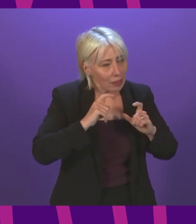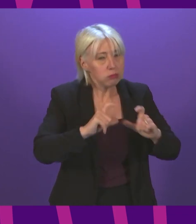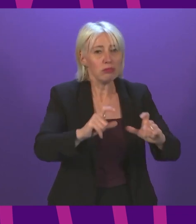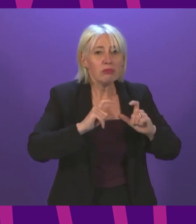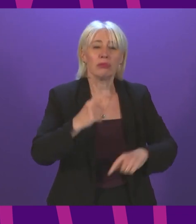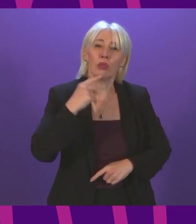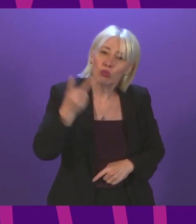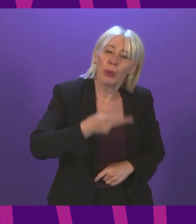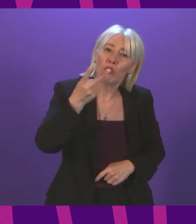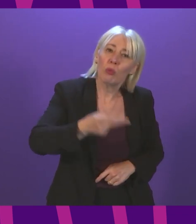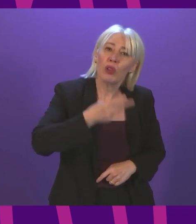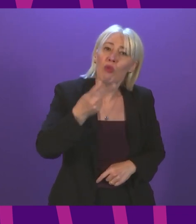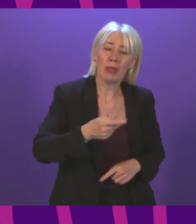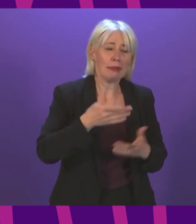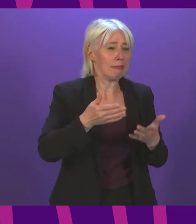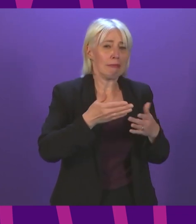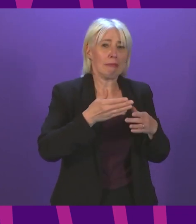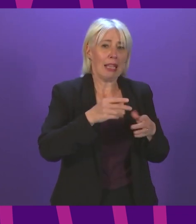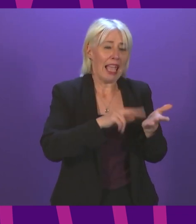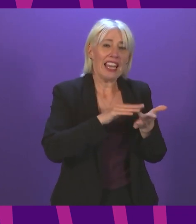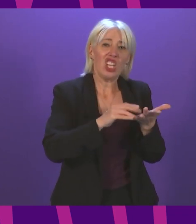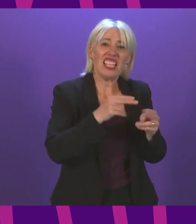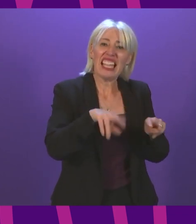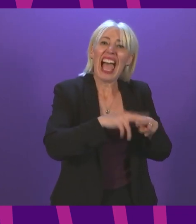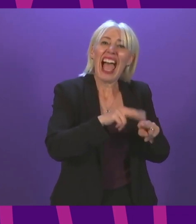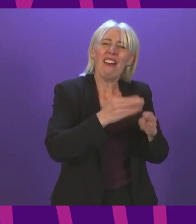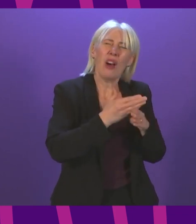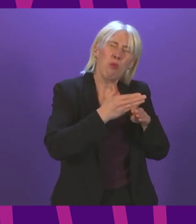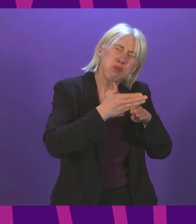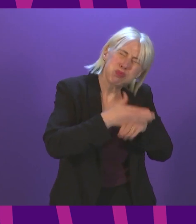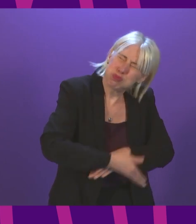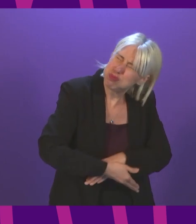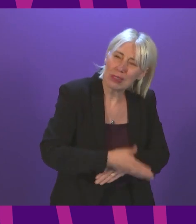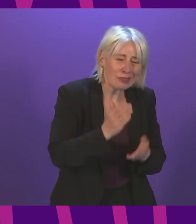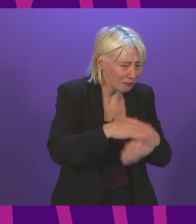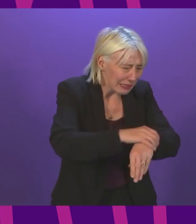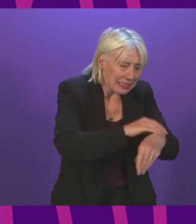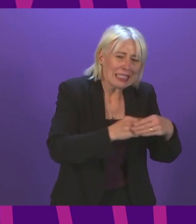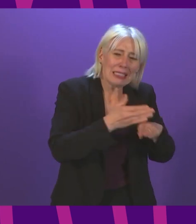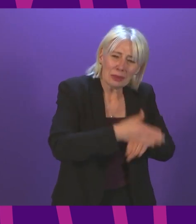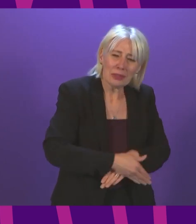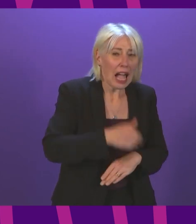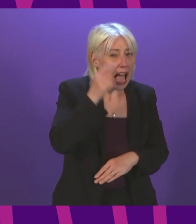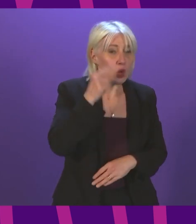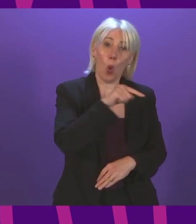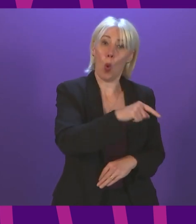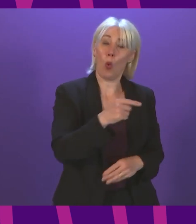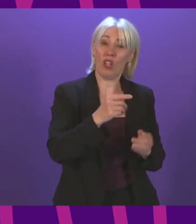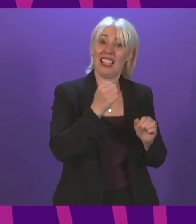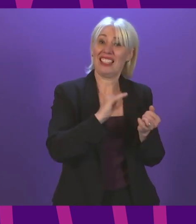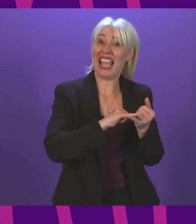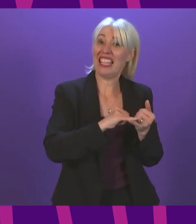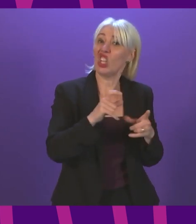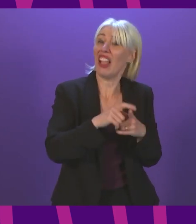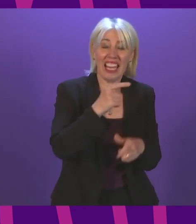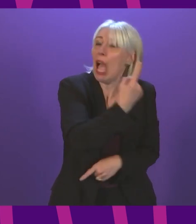is that people working hard across our NHS and people are working incredibly hard, including I know the member himself, don't